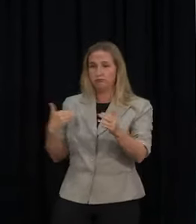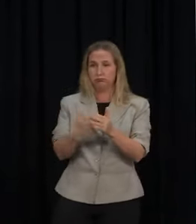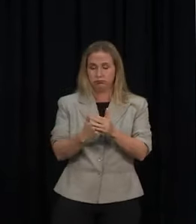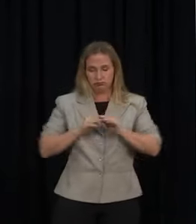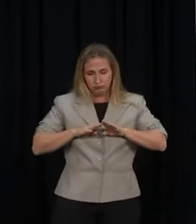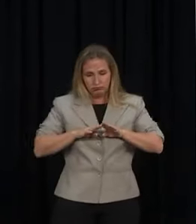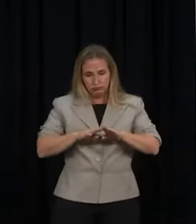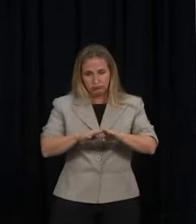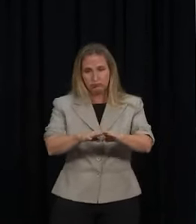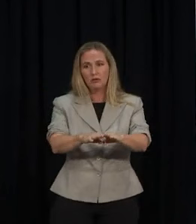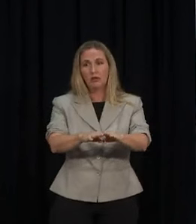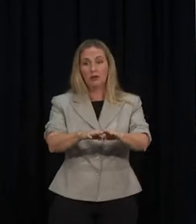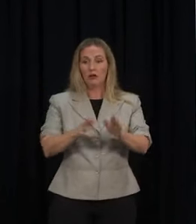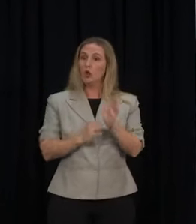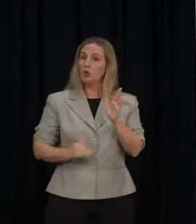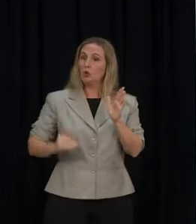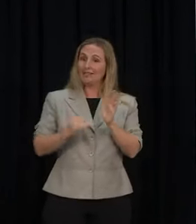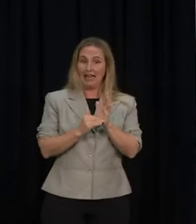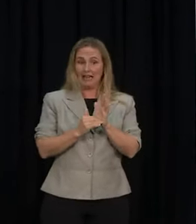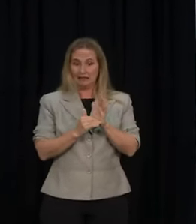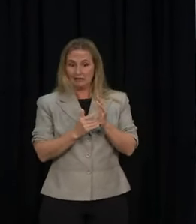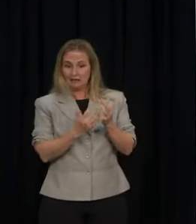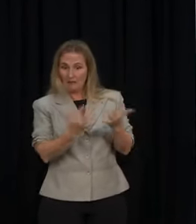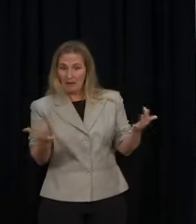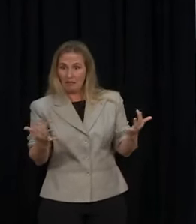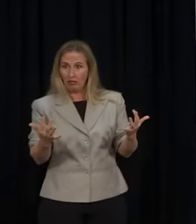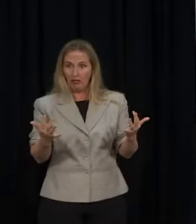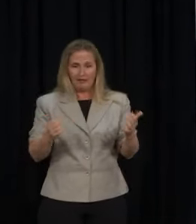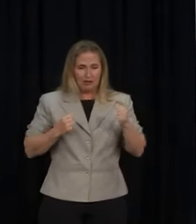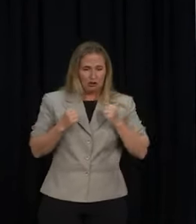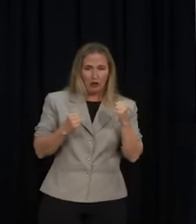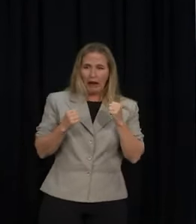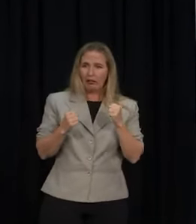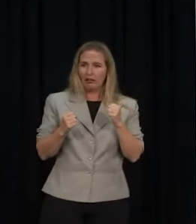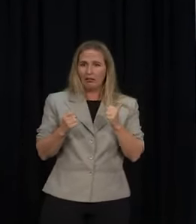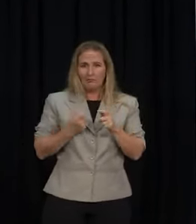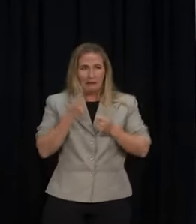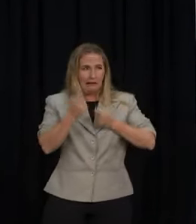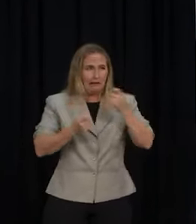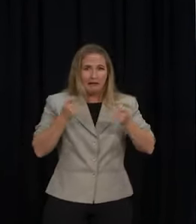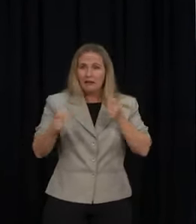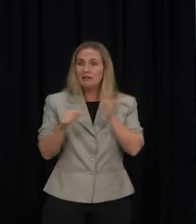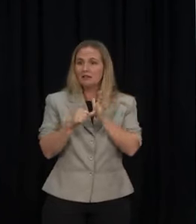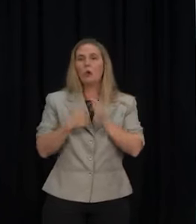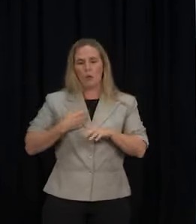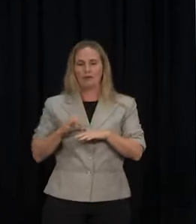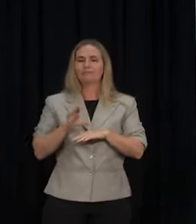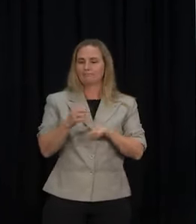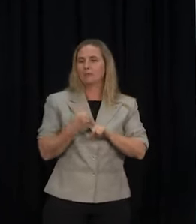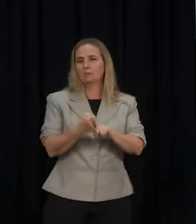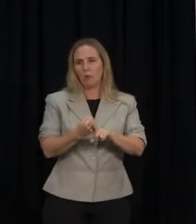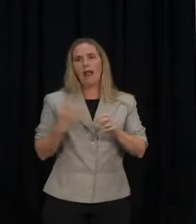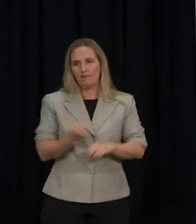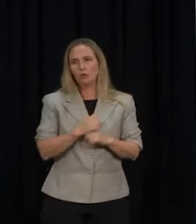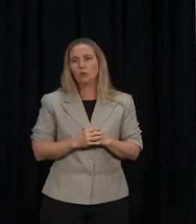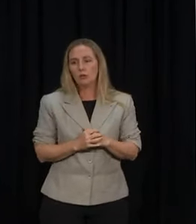support people who find themselves in financial stress and we have many different ways of doing that. But overall, for the financial